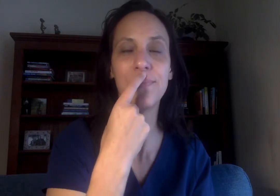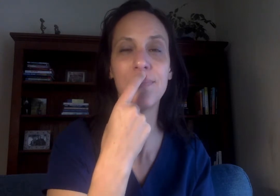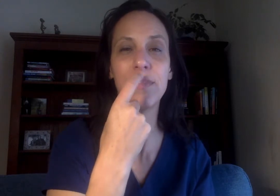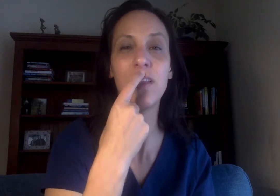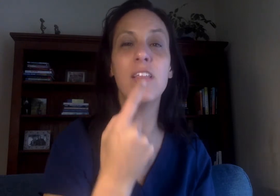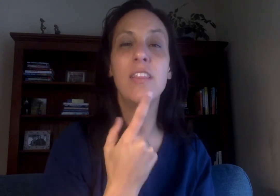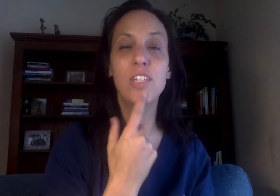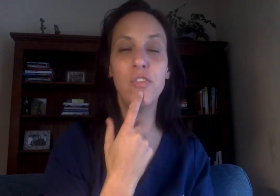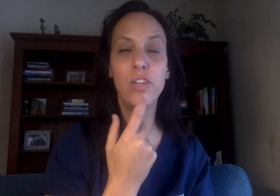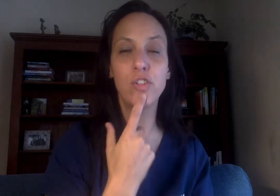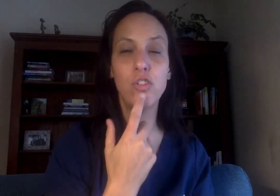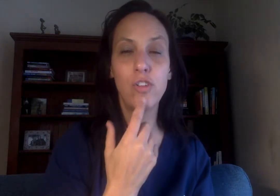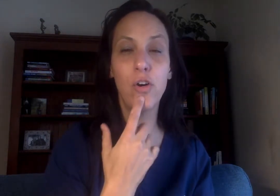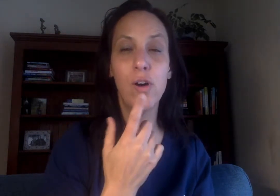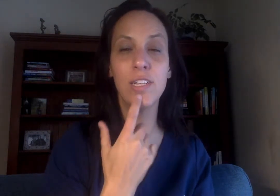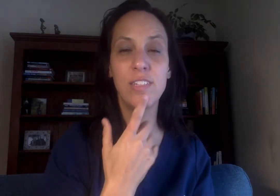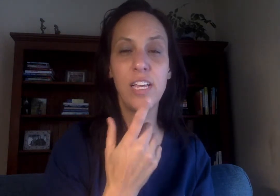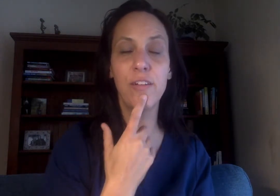This feels so unsafe.